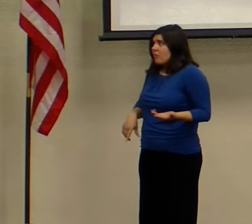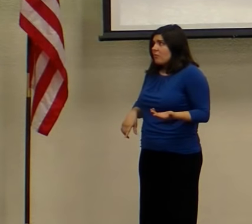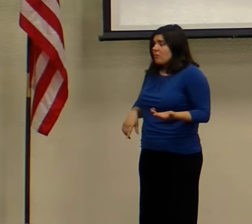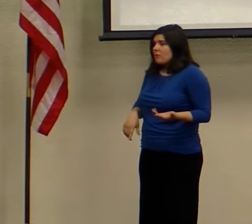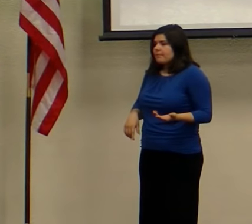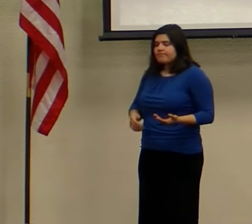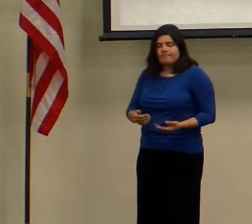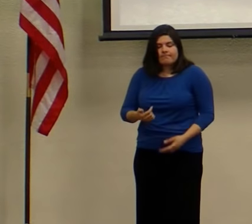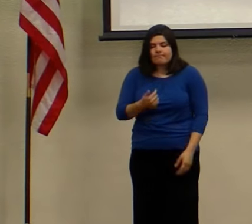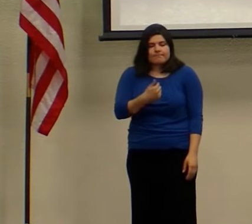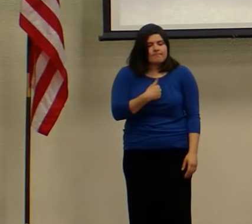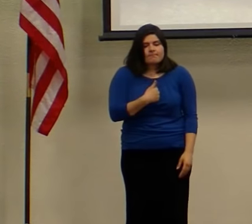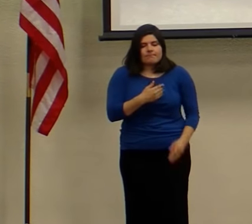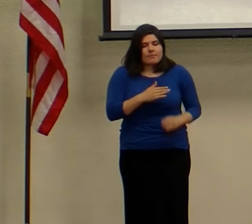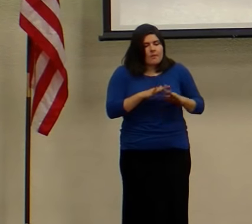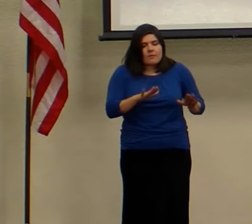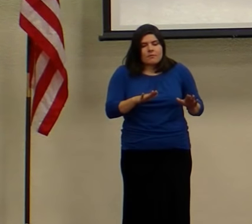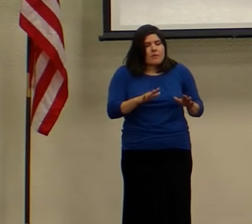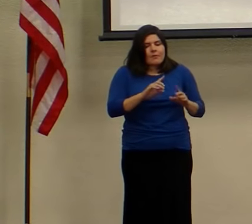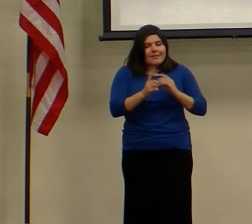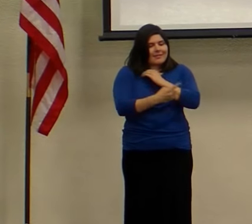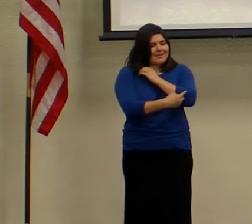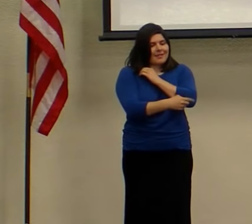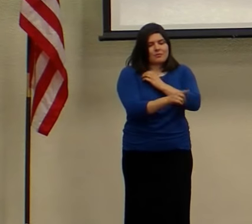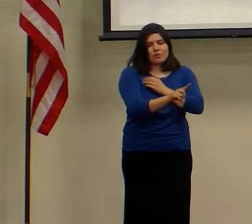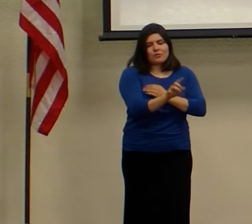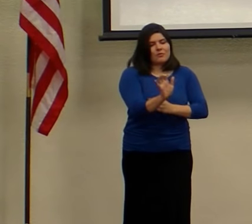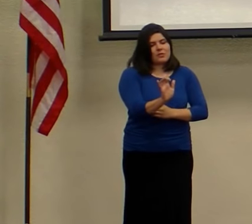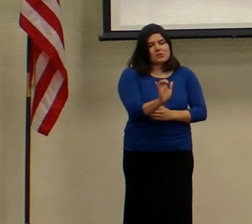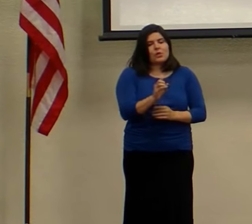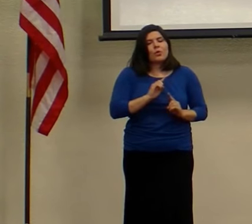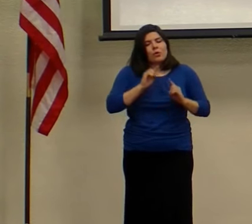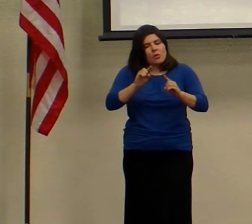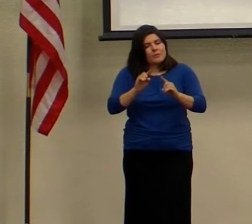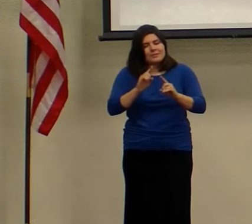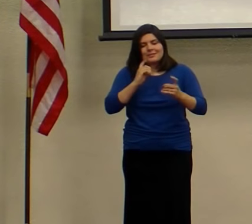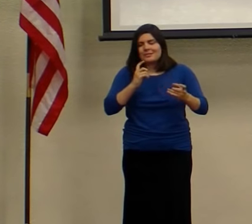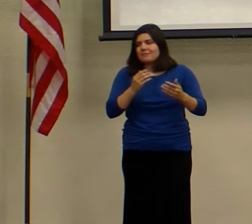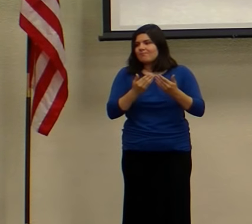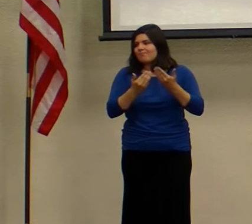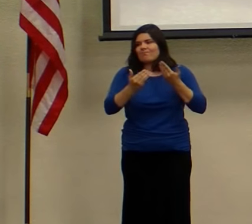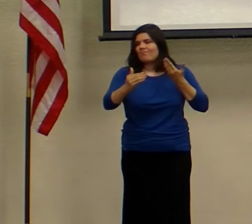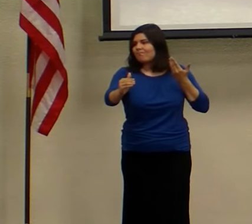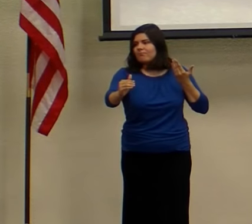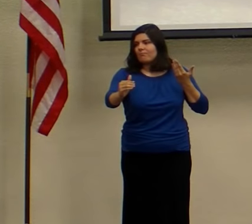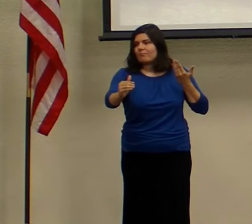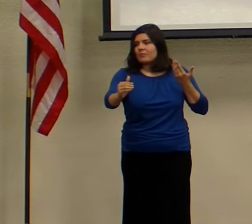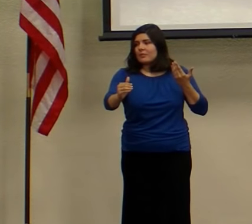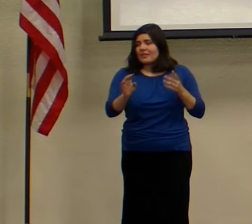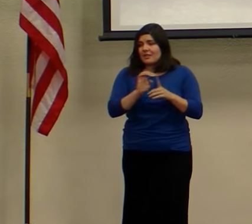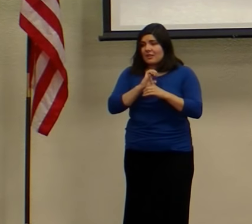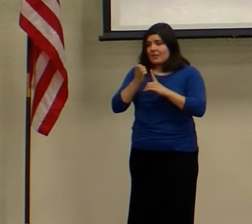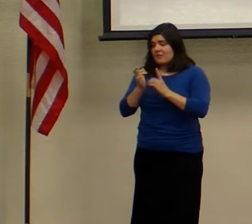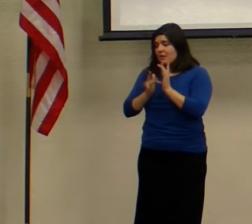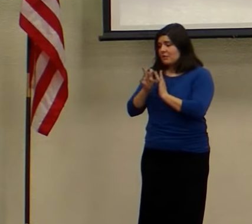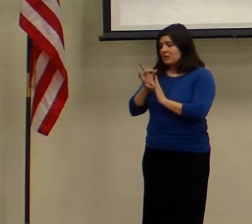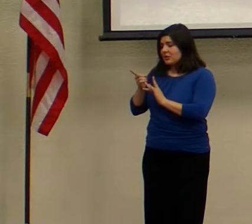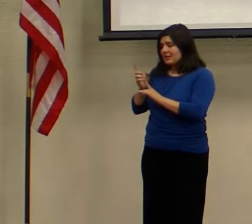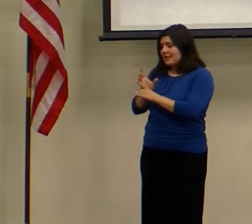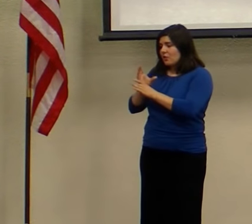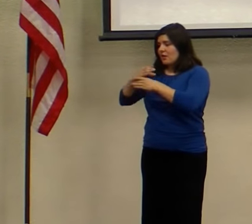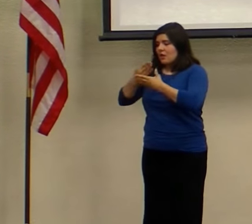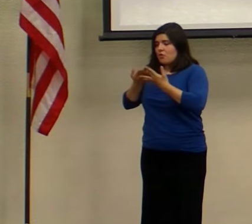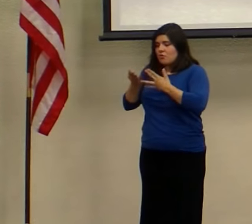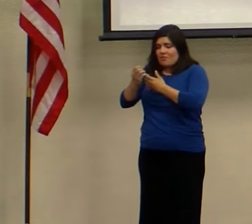Then I do not condemn you either. Go and sin no more. The environment that Jesus created through